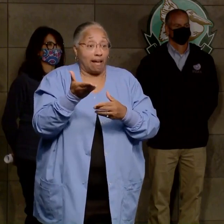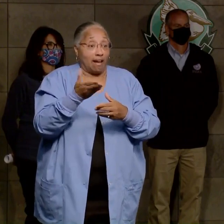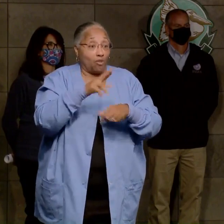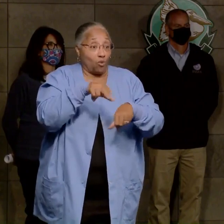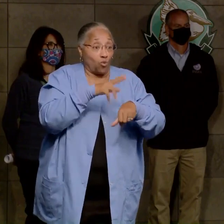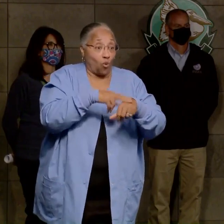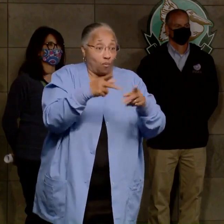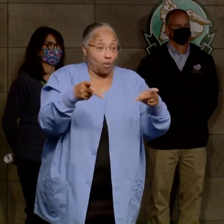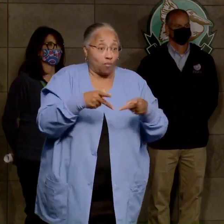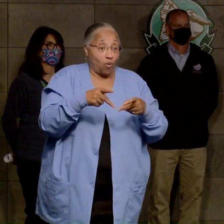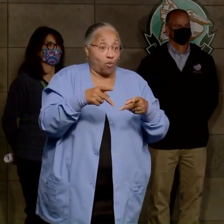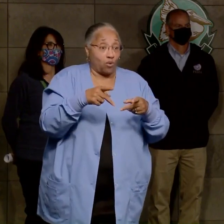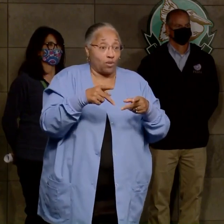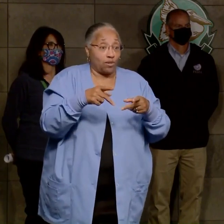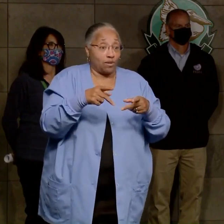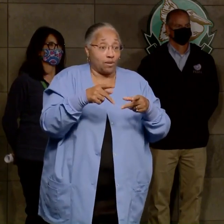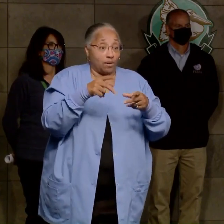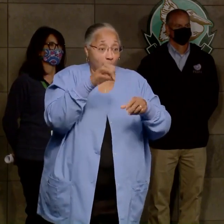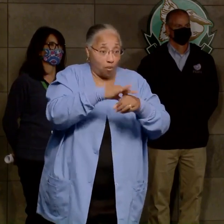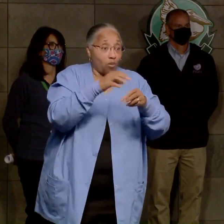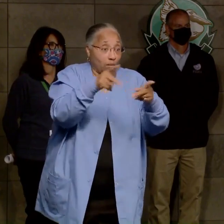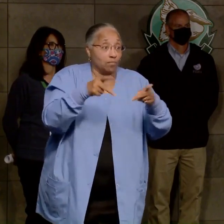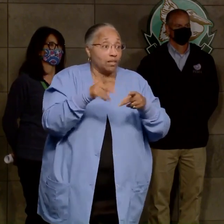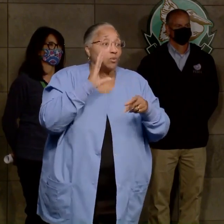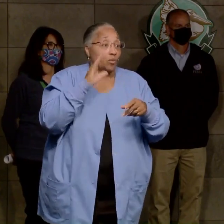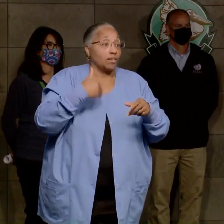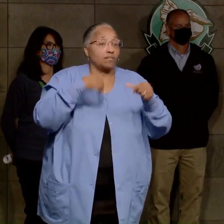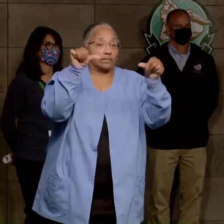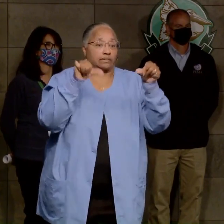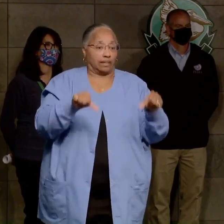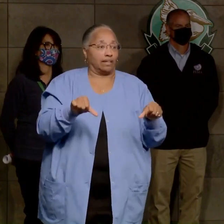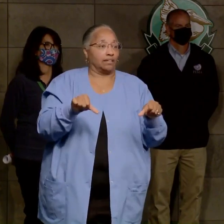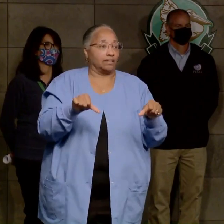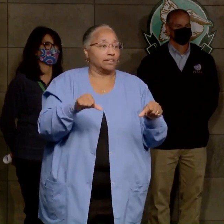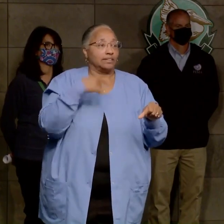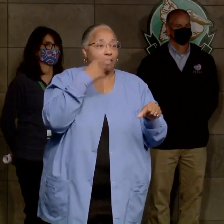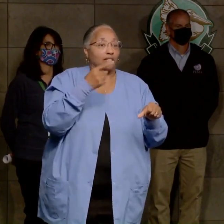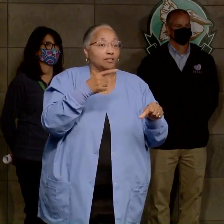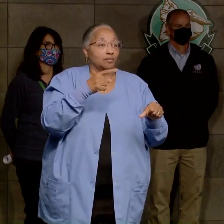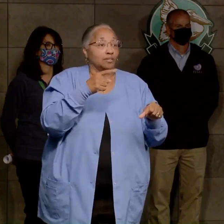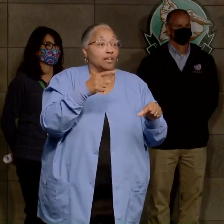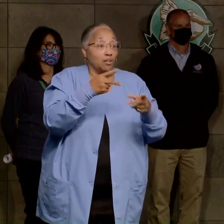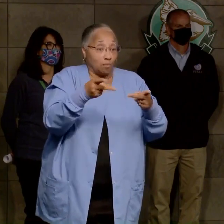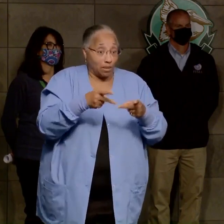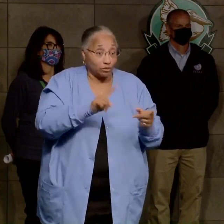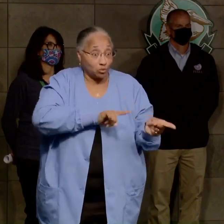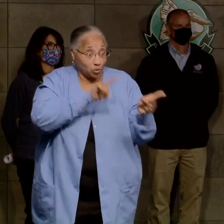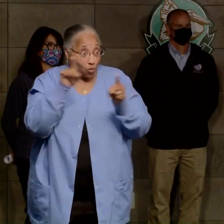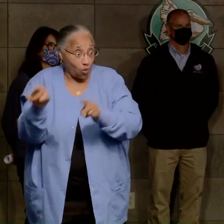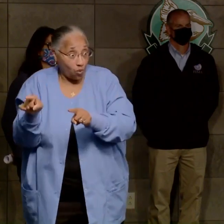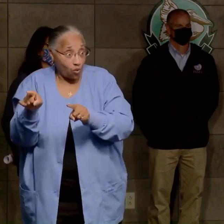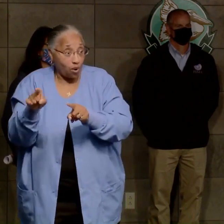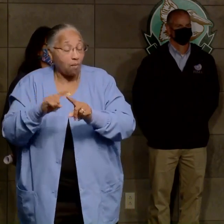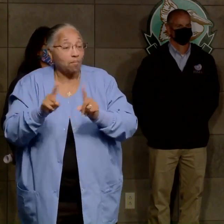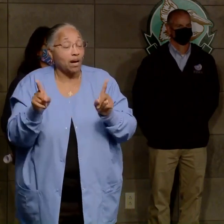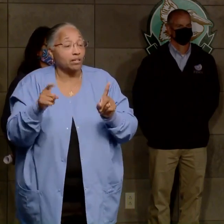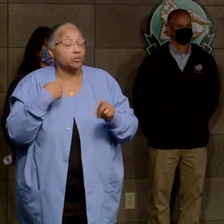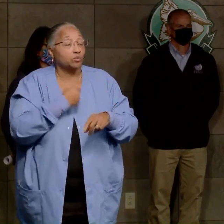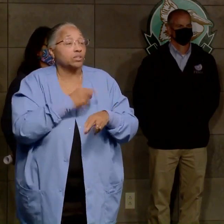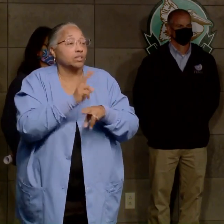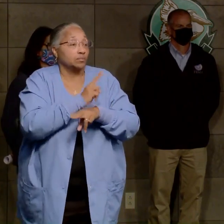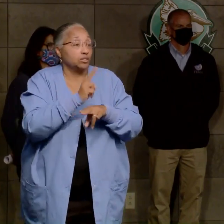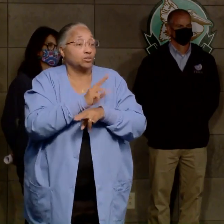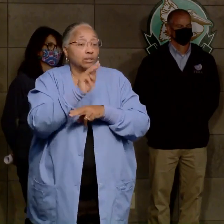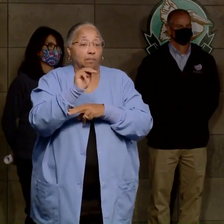polling location that will direct them to where it is they're going to have to vote. But if you have the opportunity, we're going to be using the